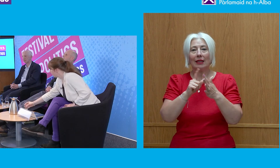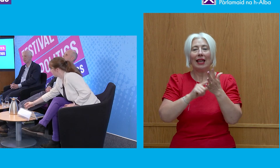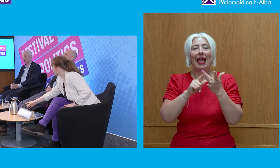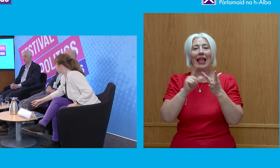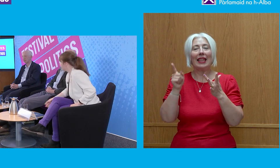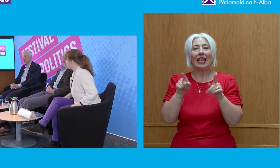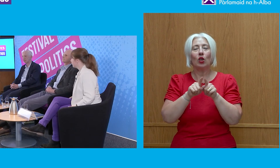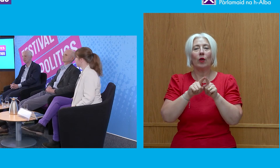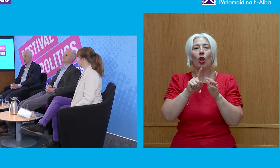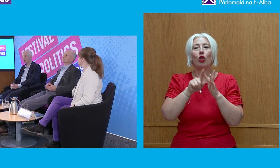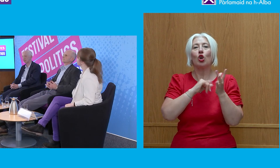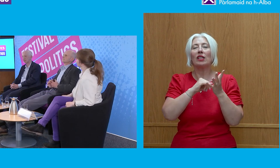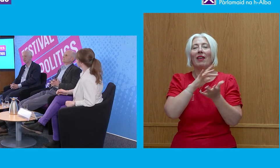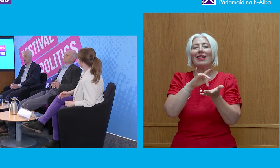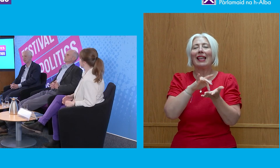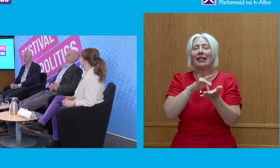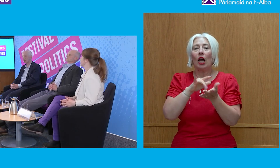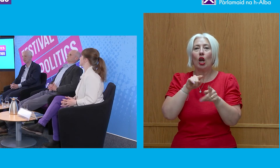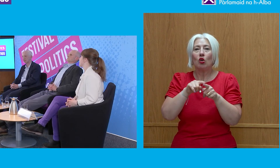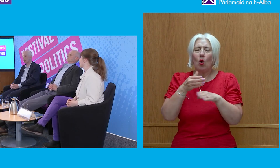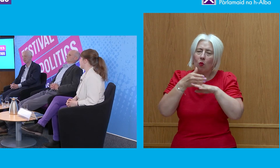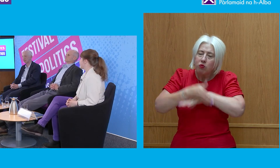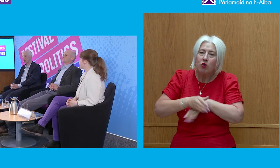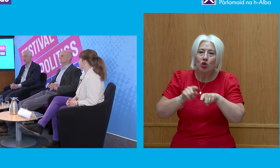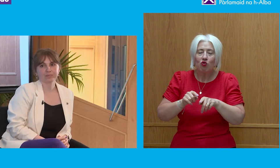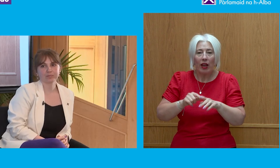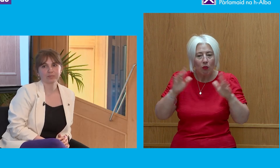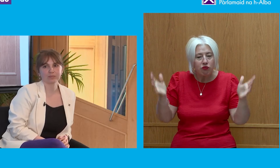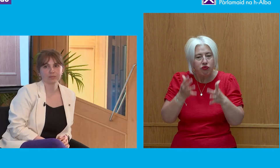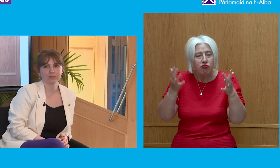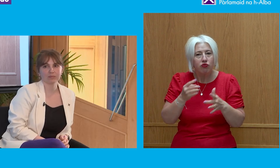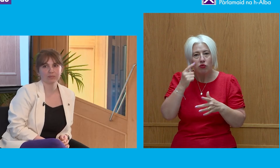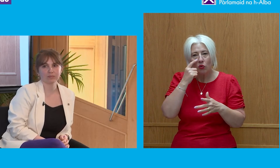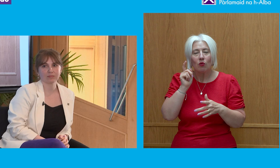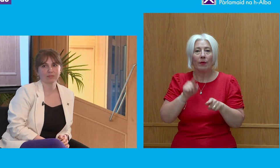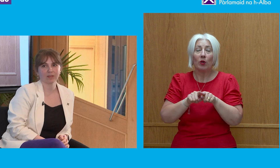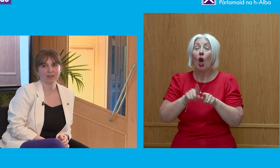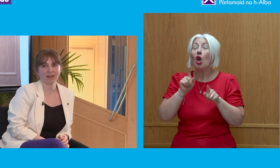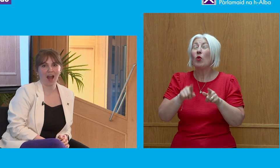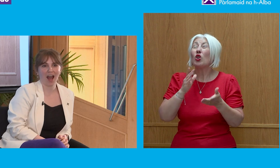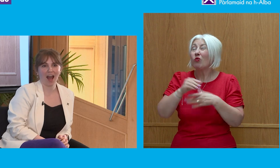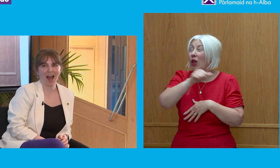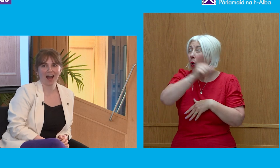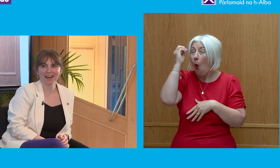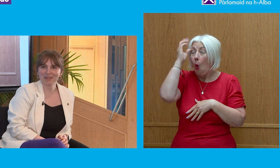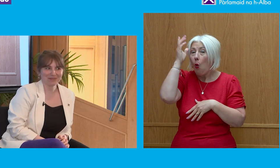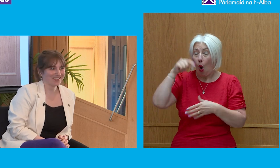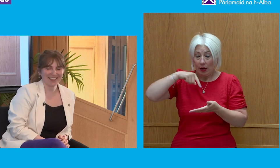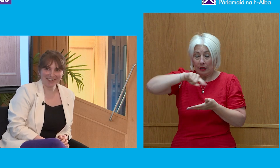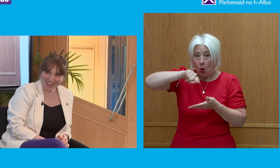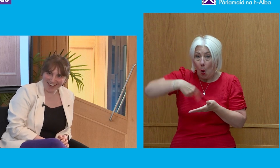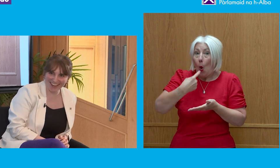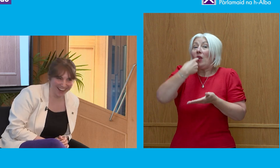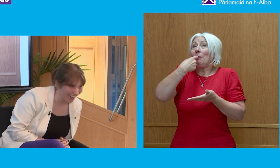indeed, the John Smith Centre are doing huge amounts of work to bring that down. She is also an expert on spaghetti. So if you have a different and